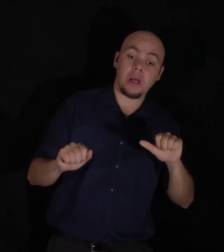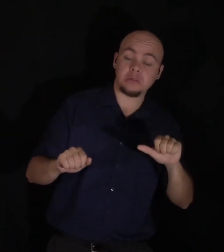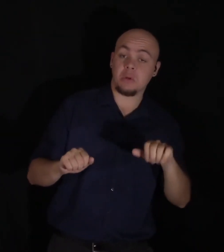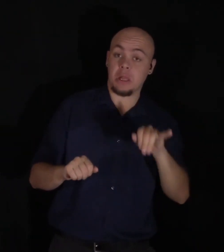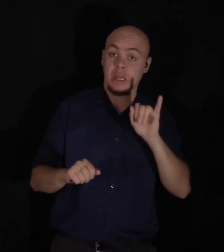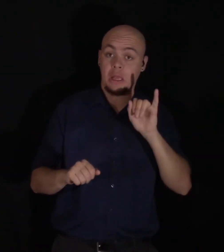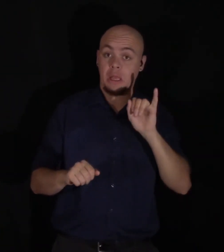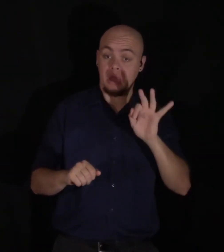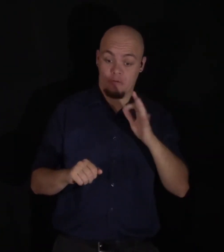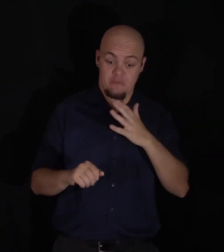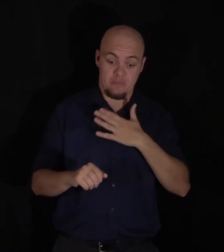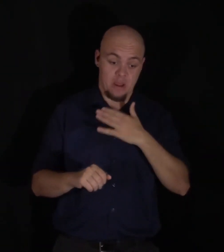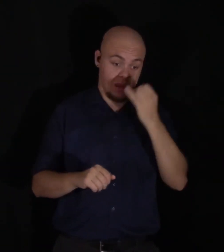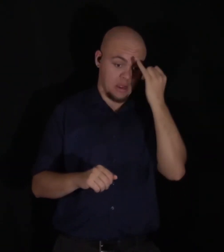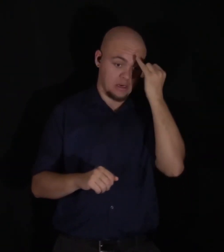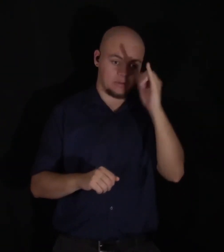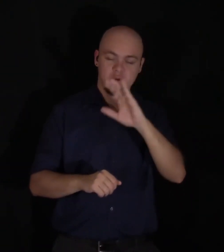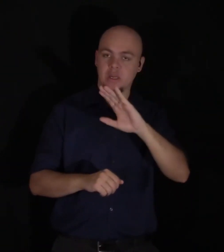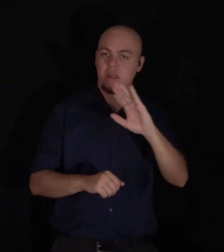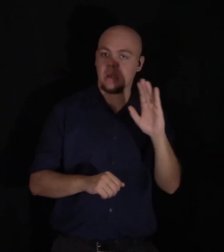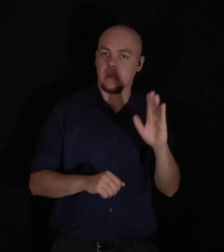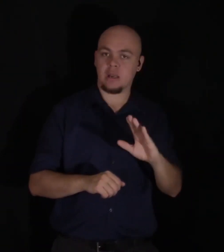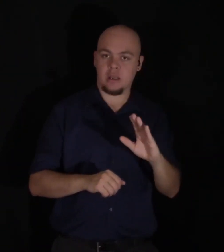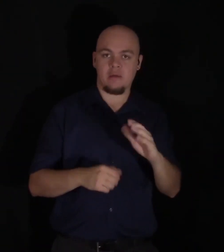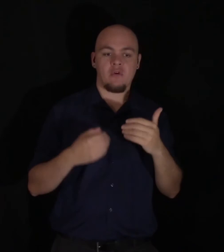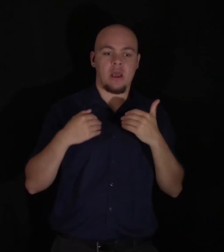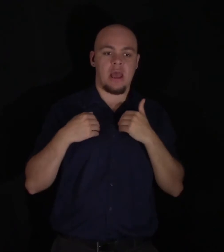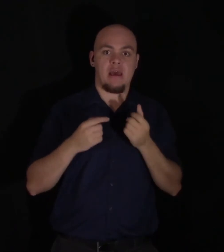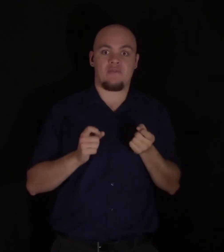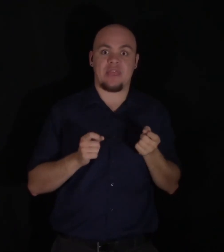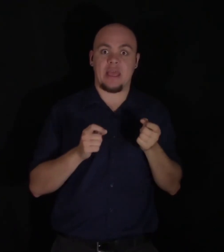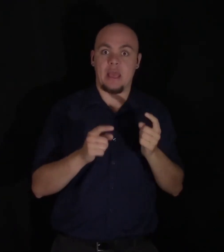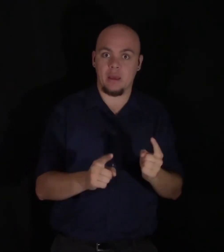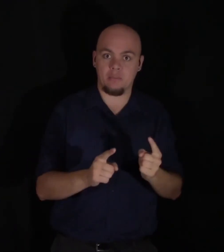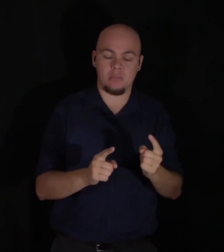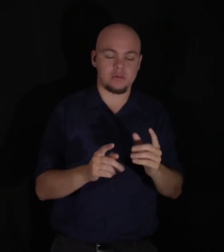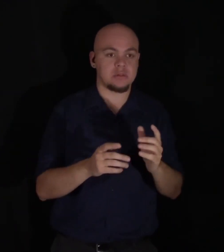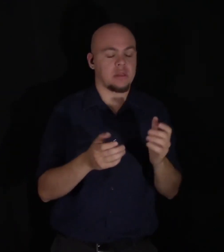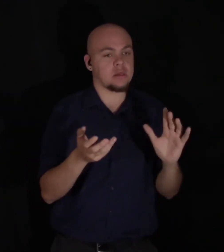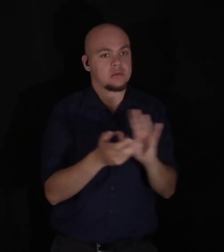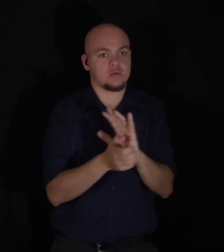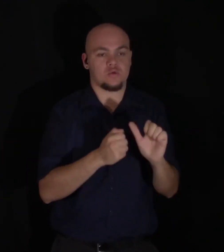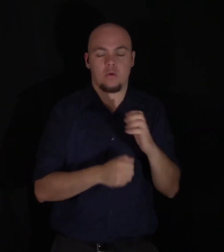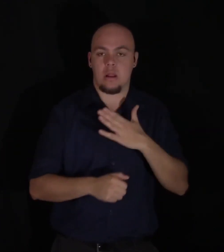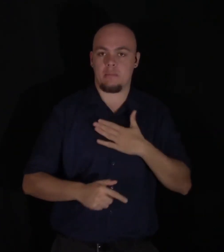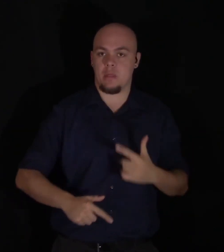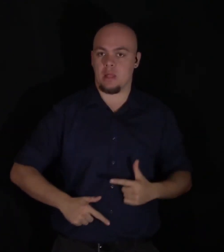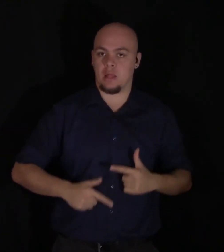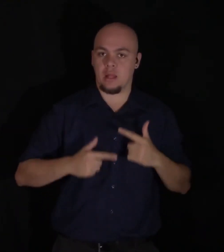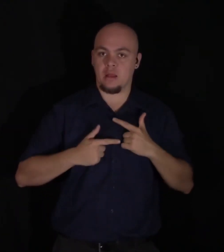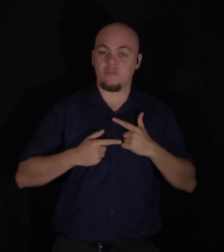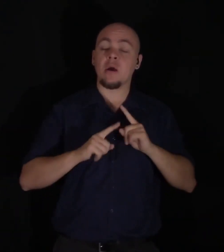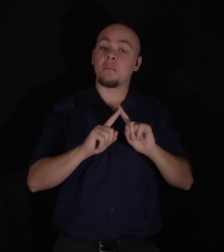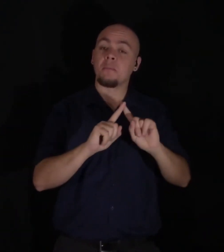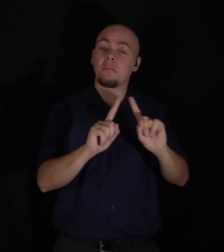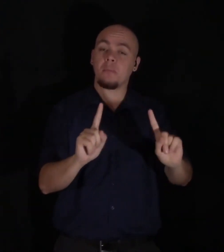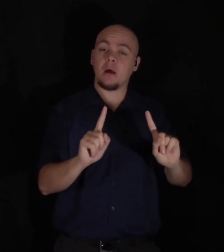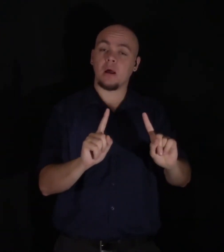ideas would never have received the fatal impulse that led to my ruin. But the cursory glance my father had taken of